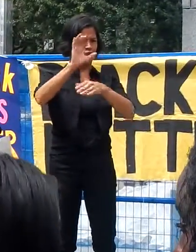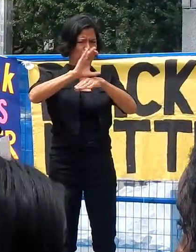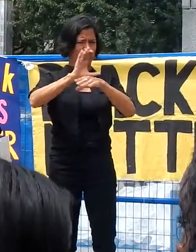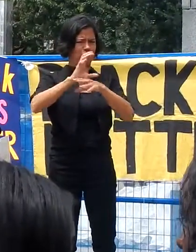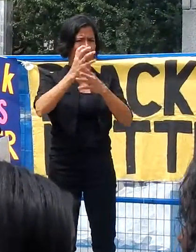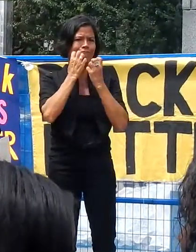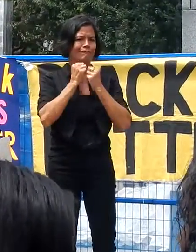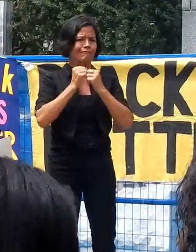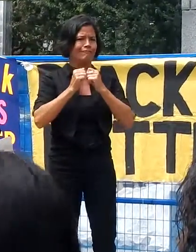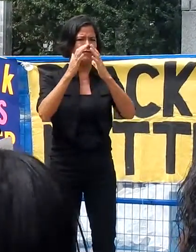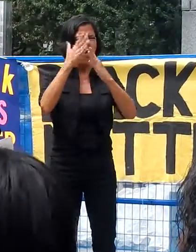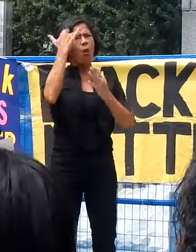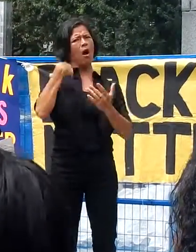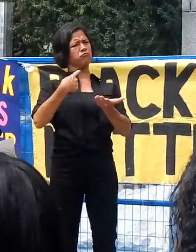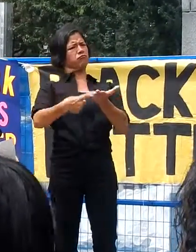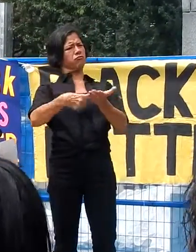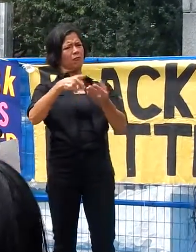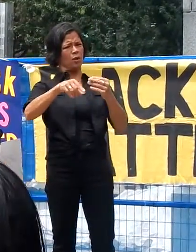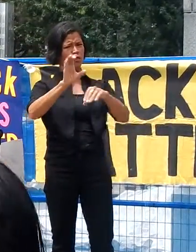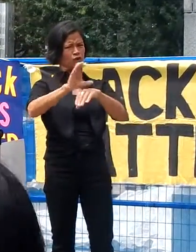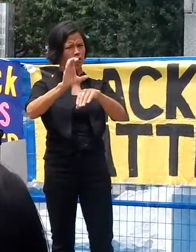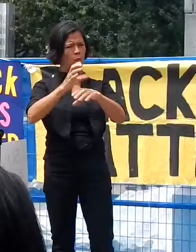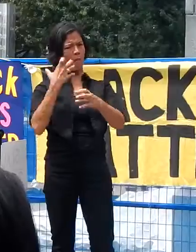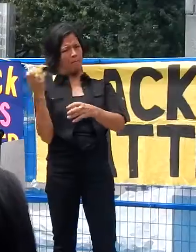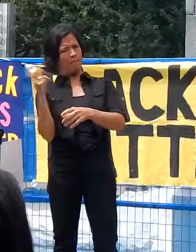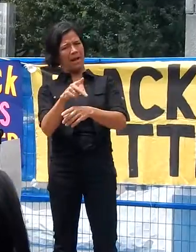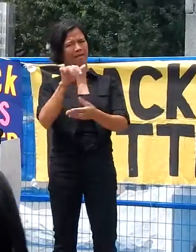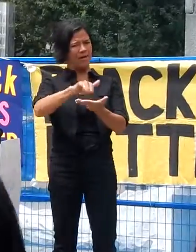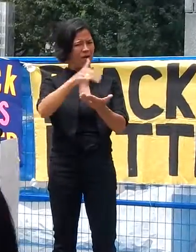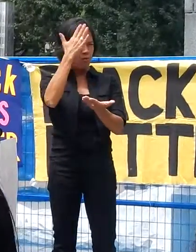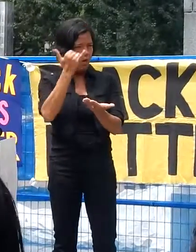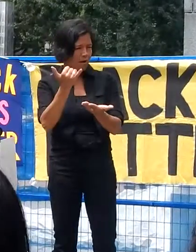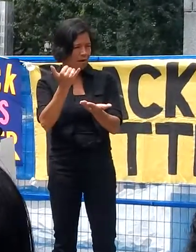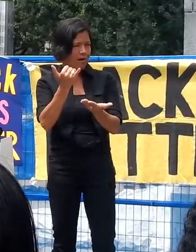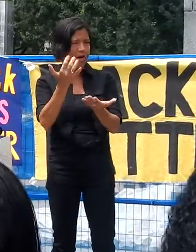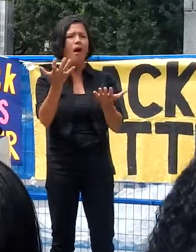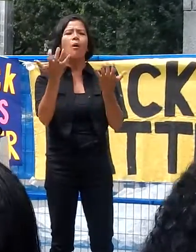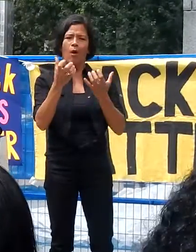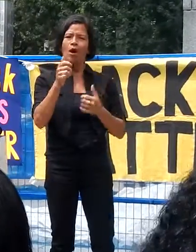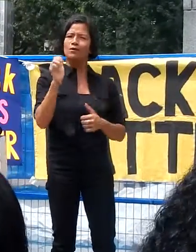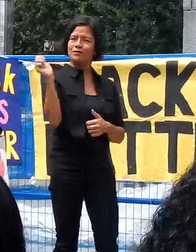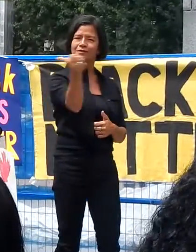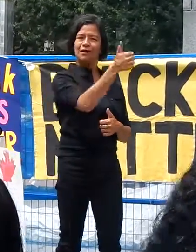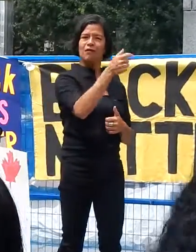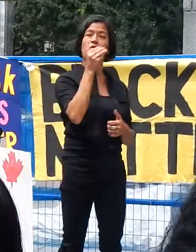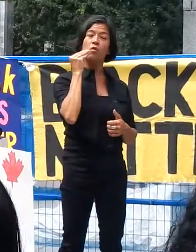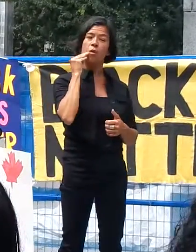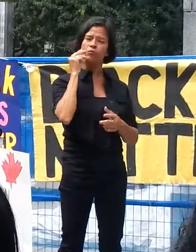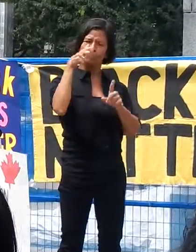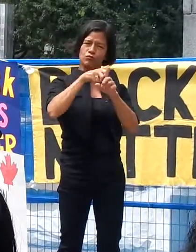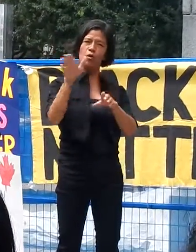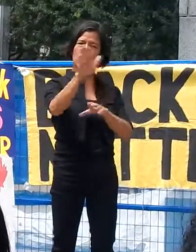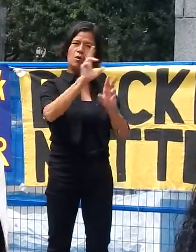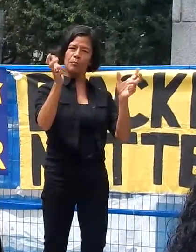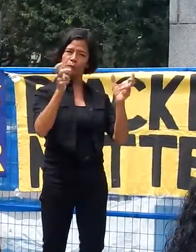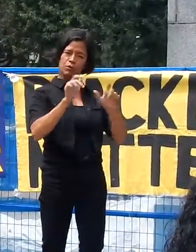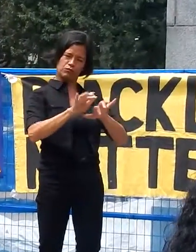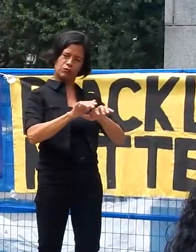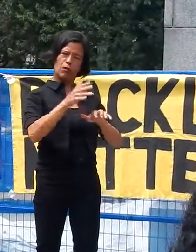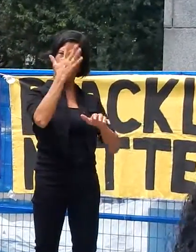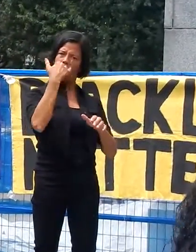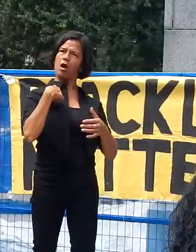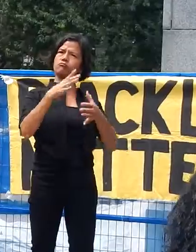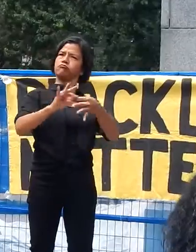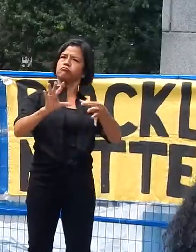talking about the church today? I want you guys to go back in your computers and look at why I'm talking about this